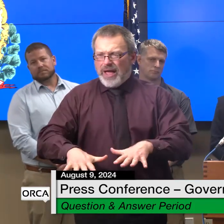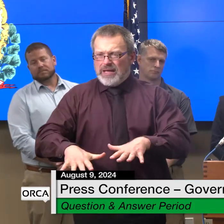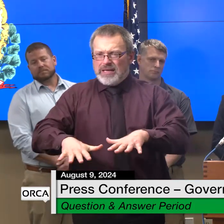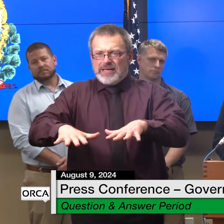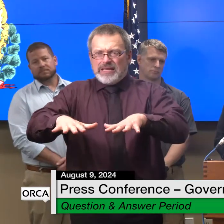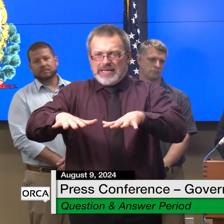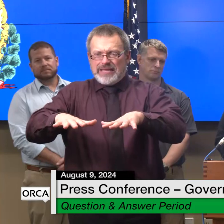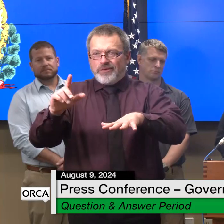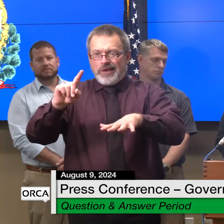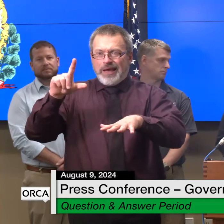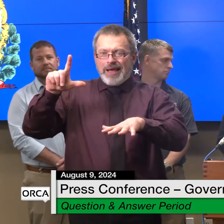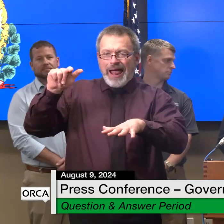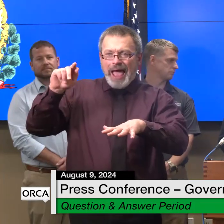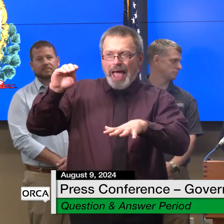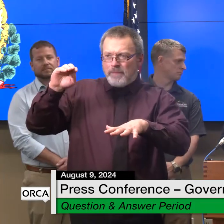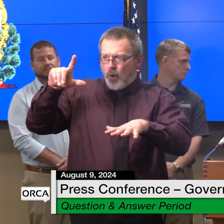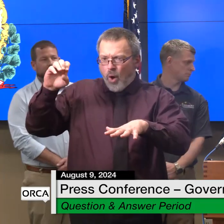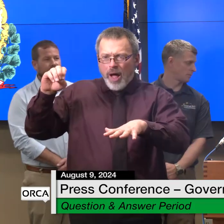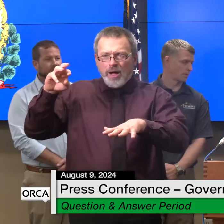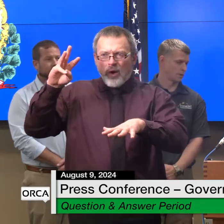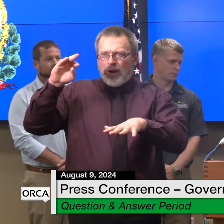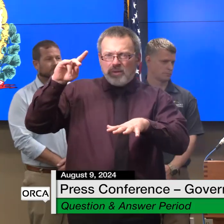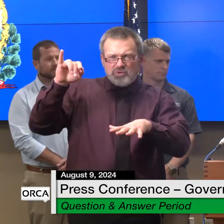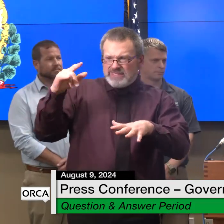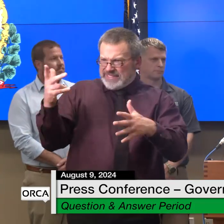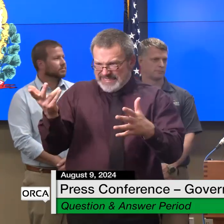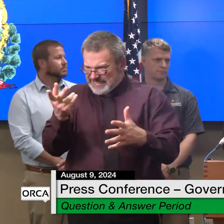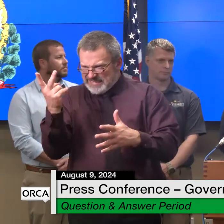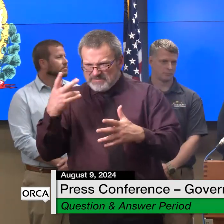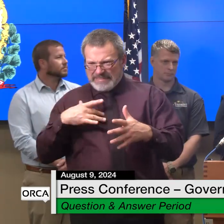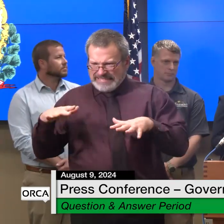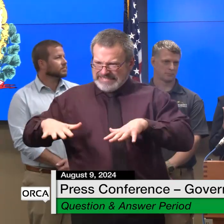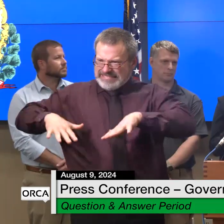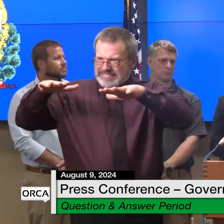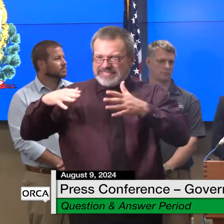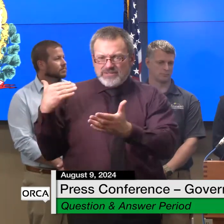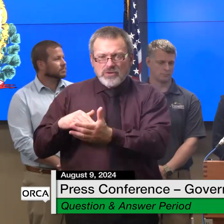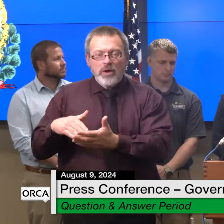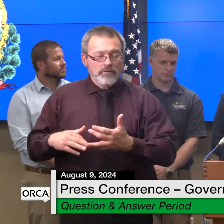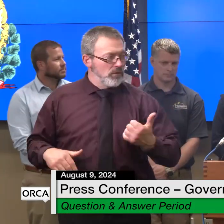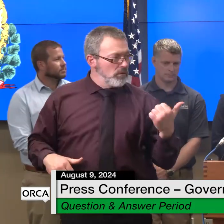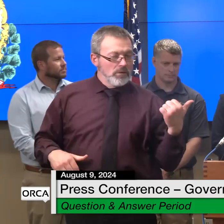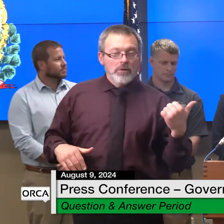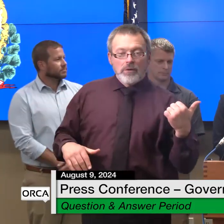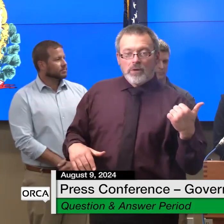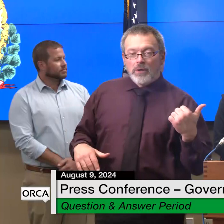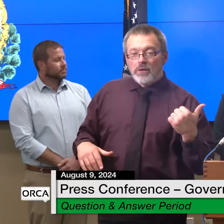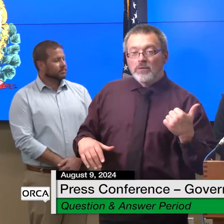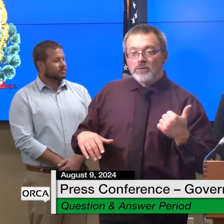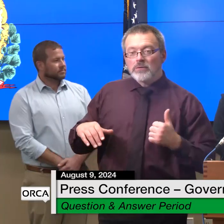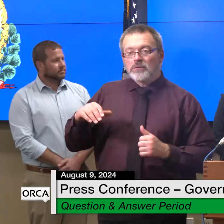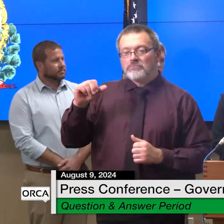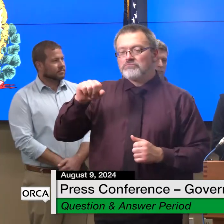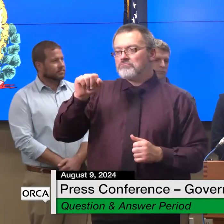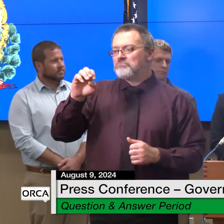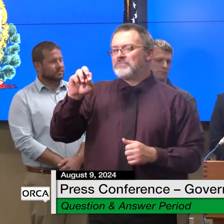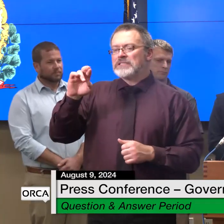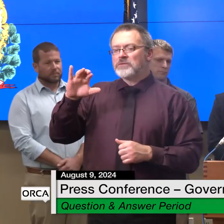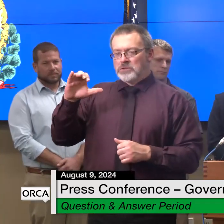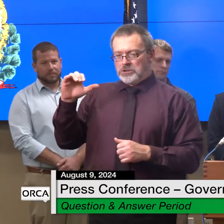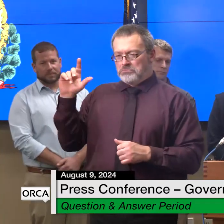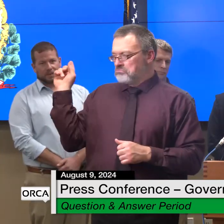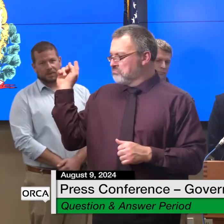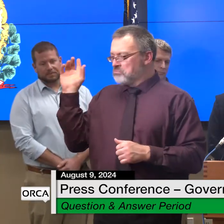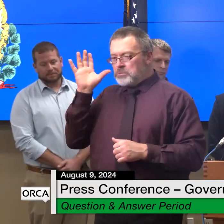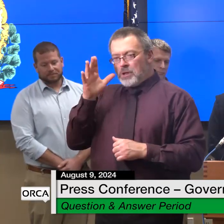the winoski kind of stand around the state if we know that yeah um maybe eric maybe eric could answer part of that but uh but again